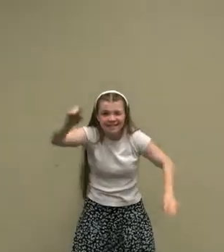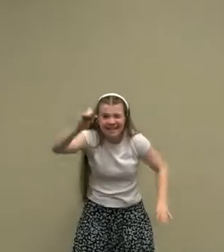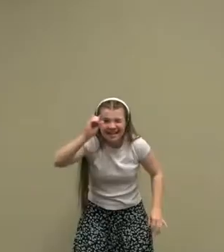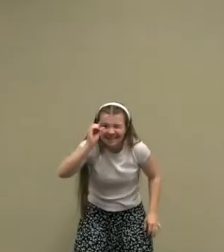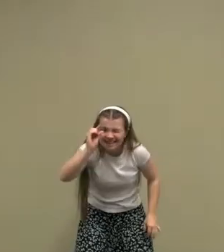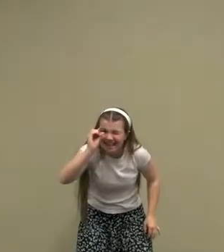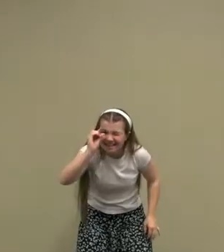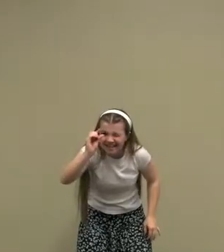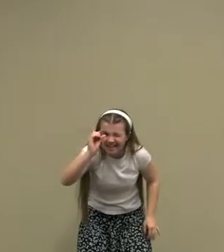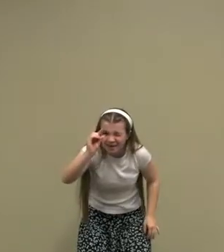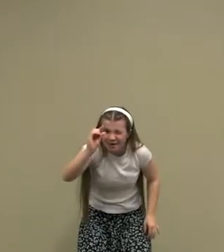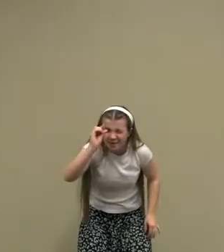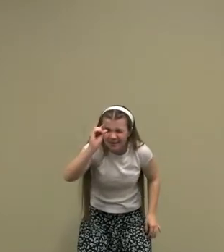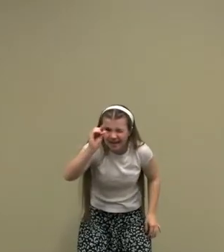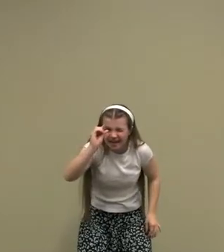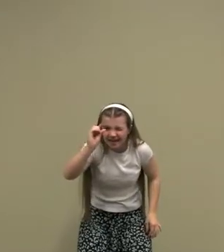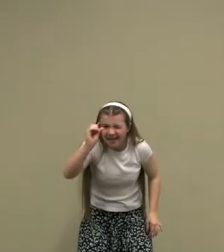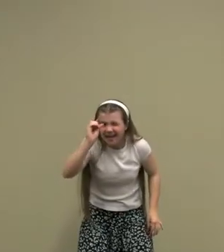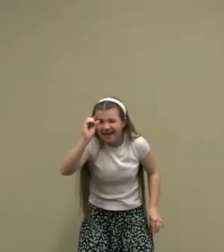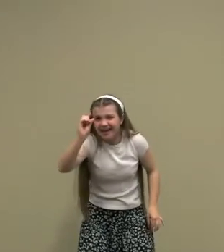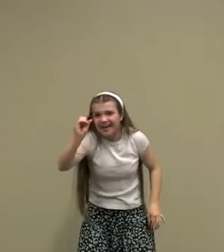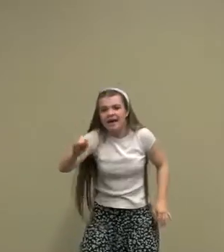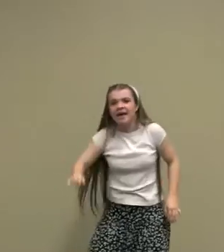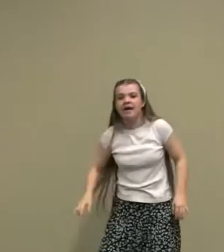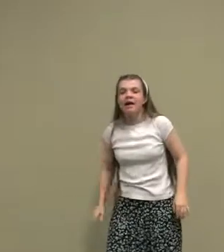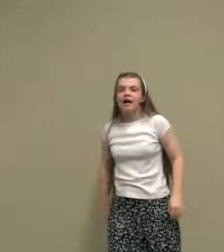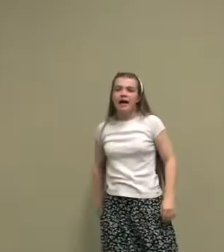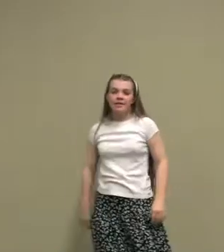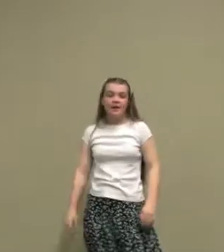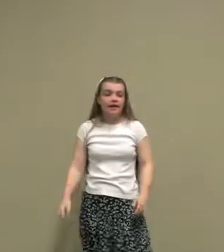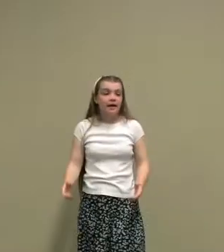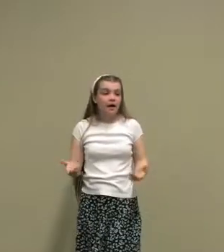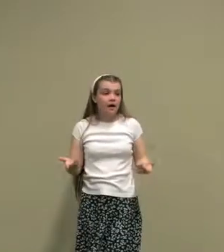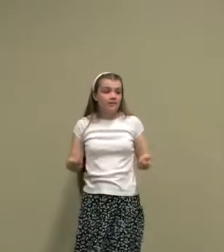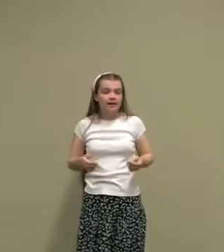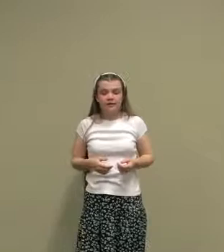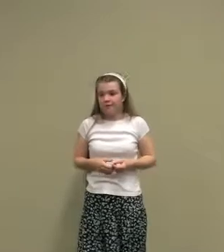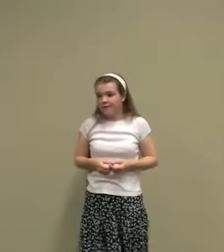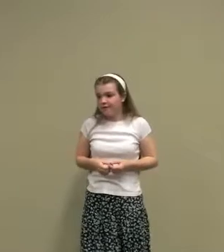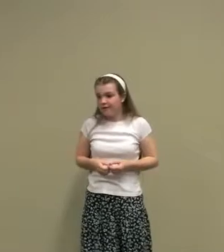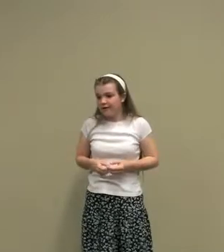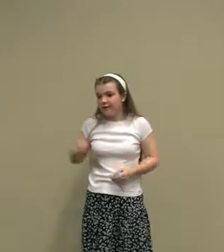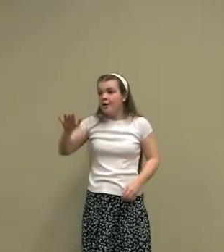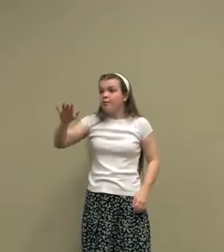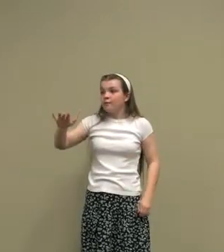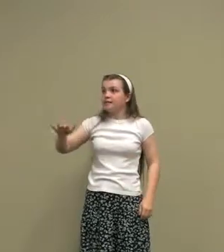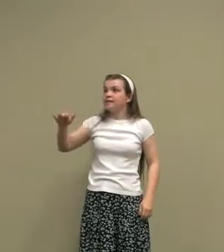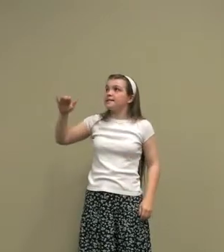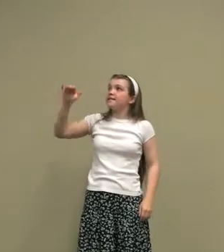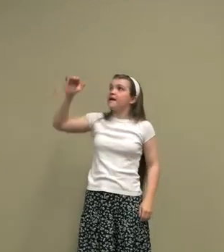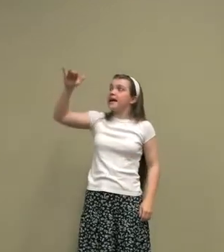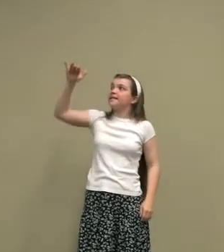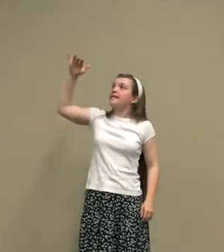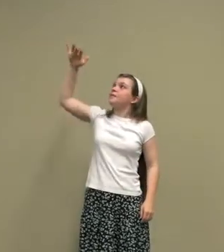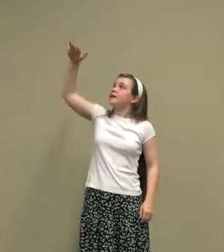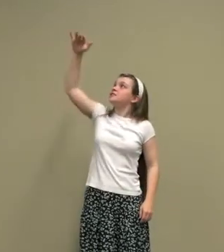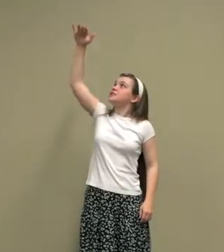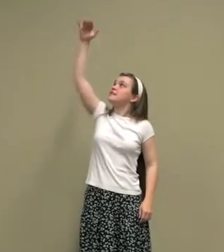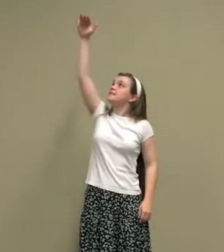like little me. And then finally the third verse, When Jesus finally reached his